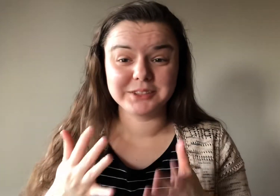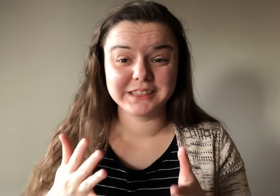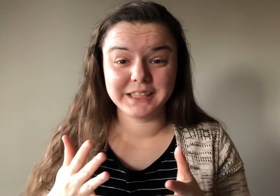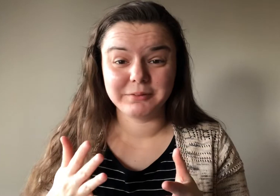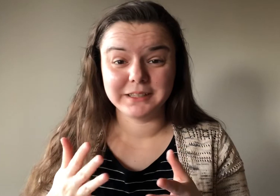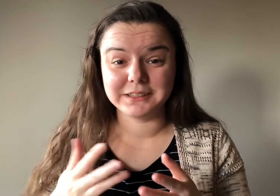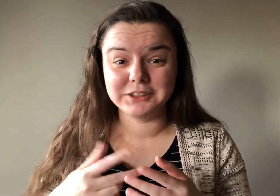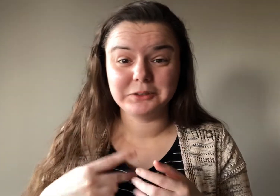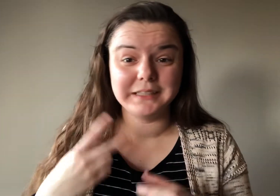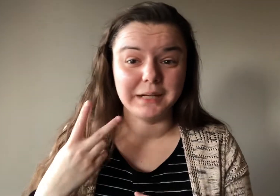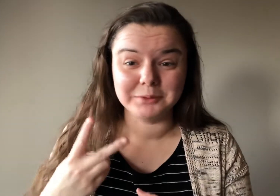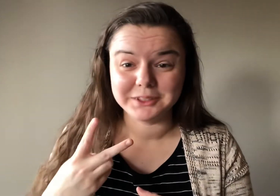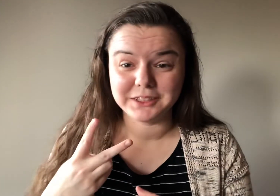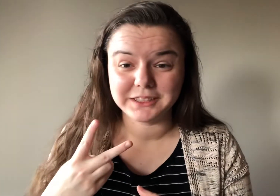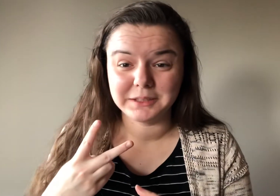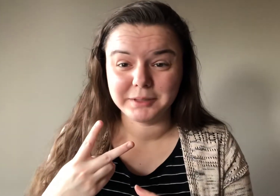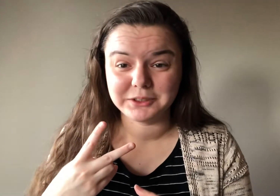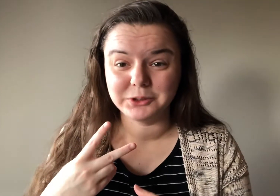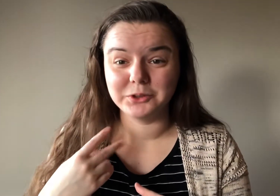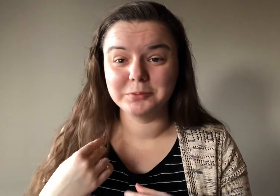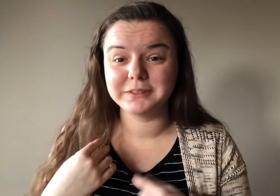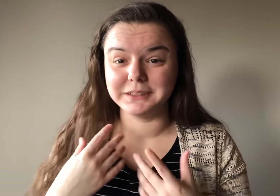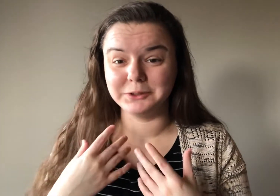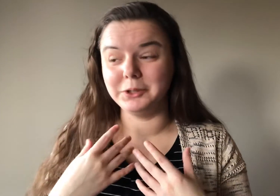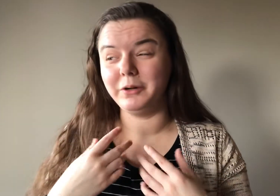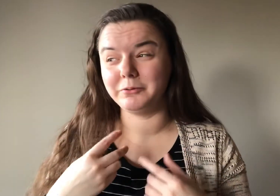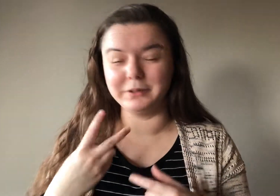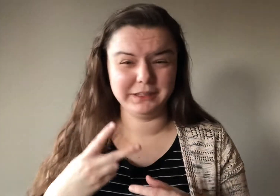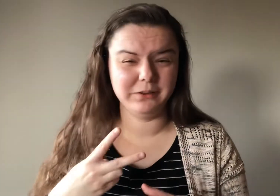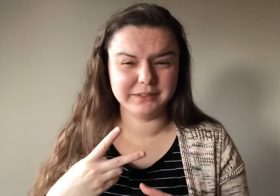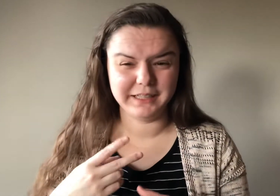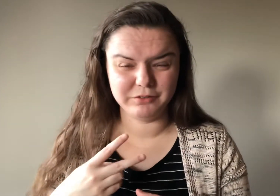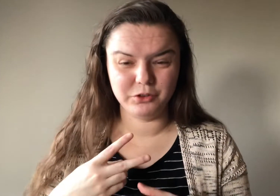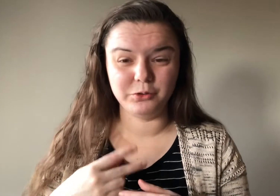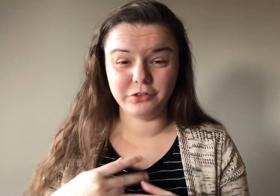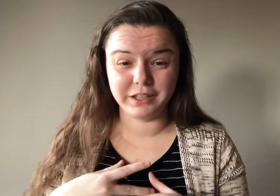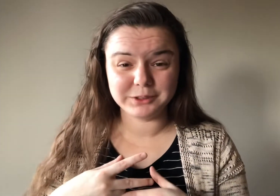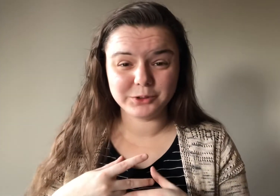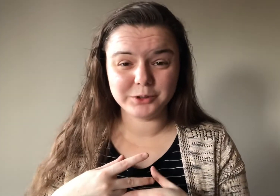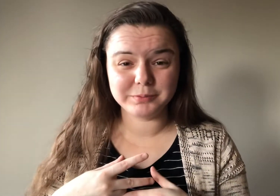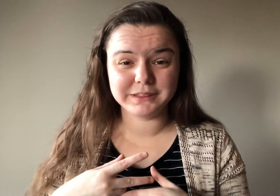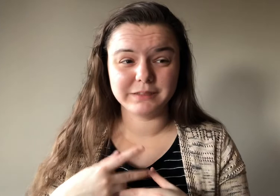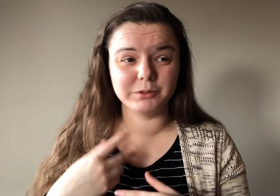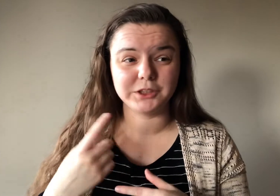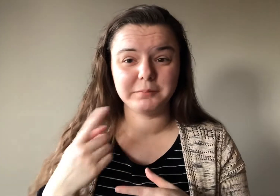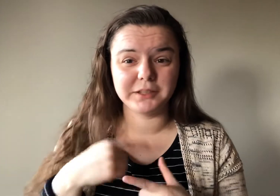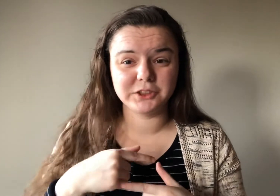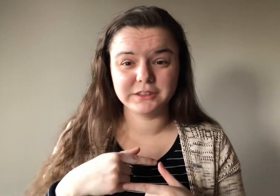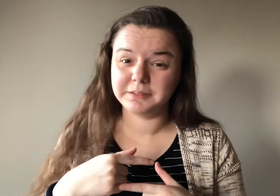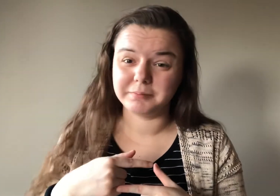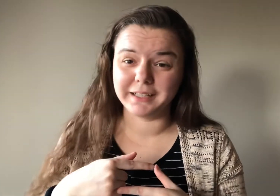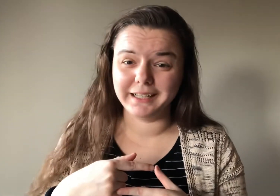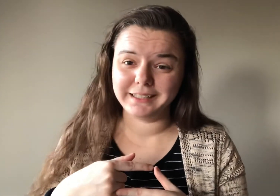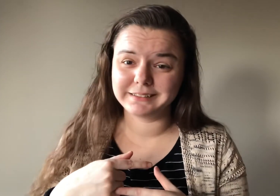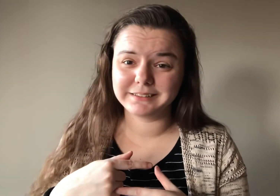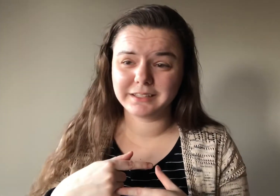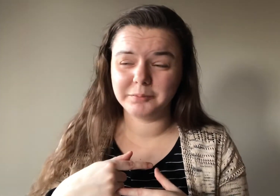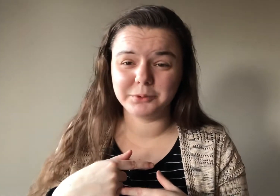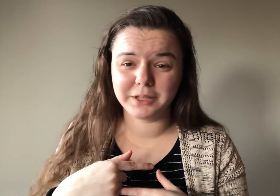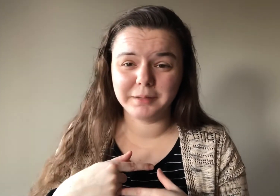just going to get right on into it. I'm only talking about two groups. As you know, I really only have two stan groups, which I mentioned in my last couple K